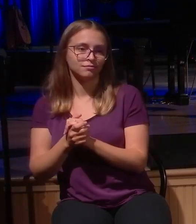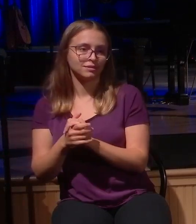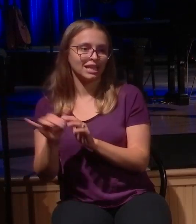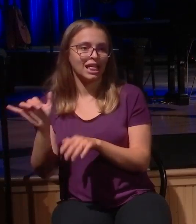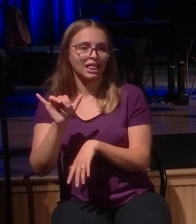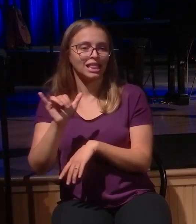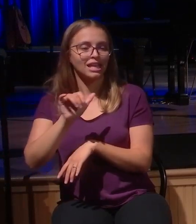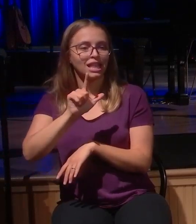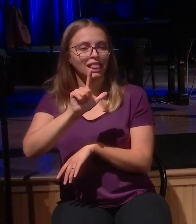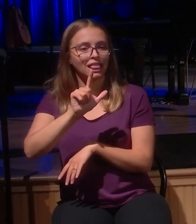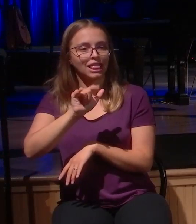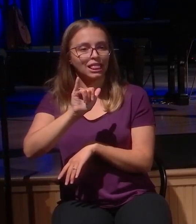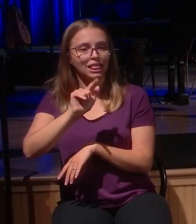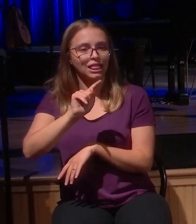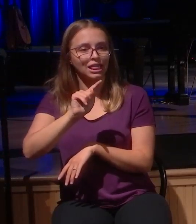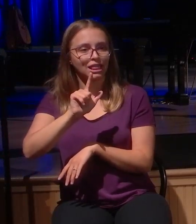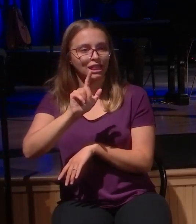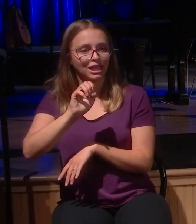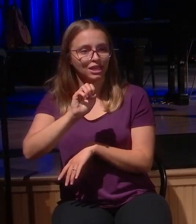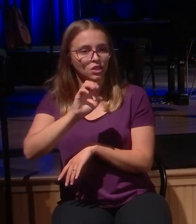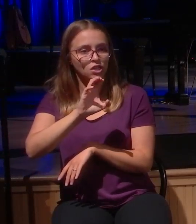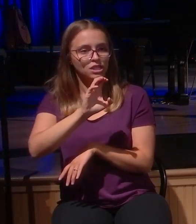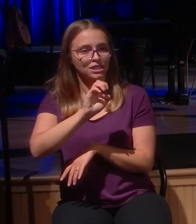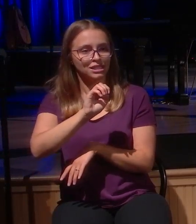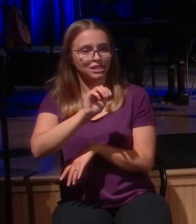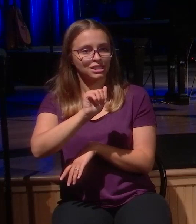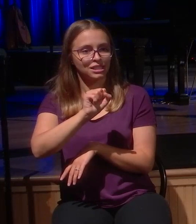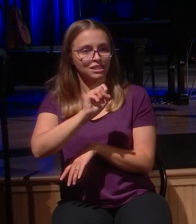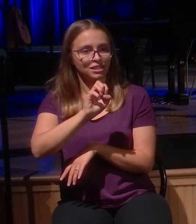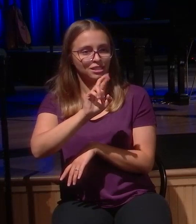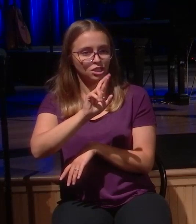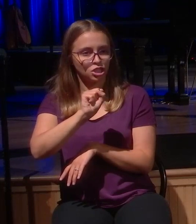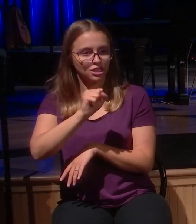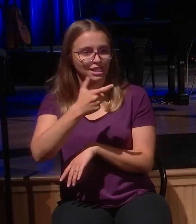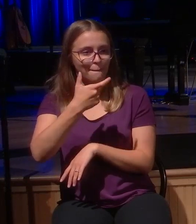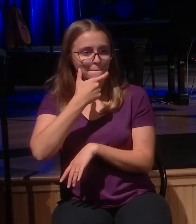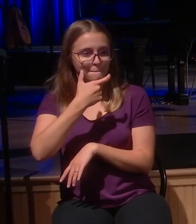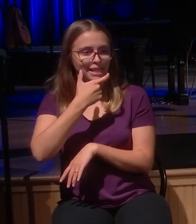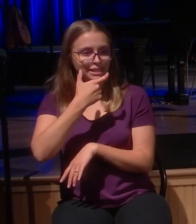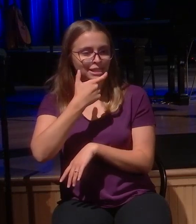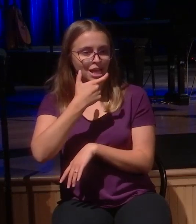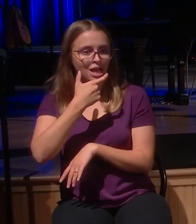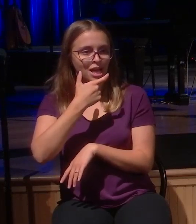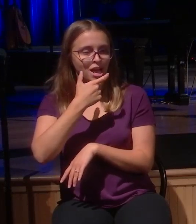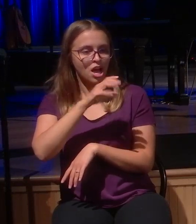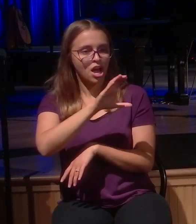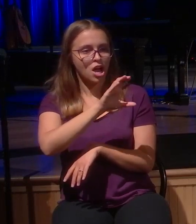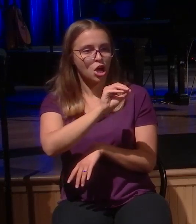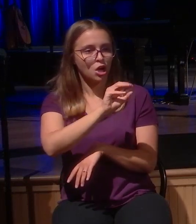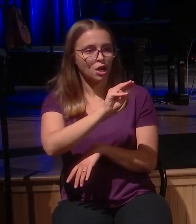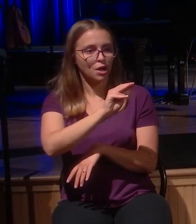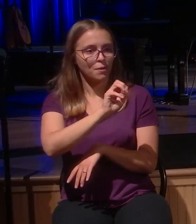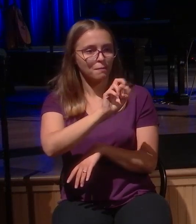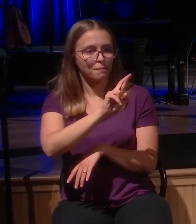rules. Okay? There's no rules, no limits whatsoever. It was reckless living until